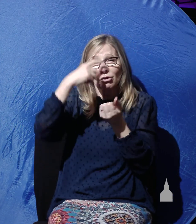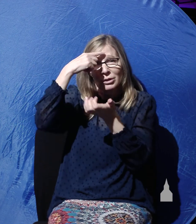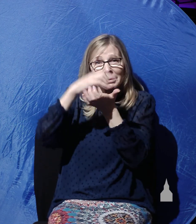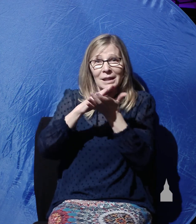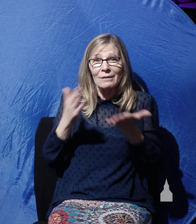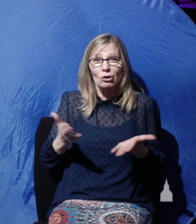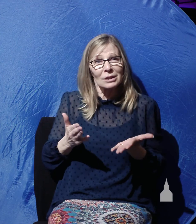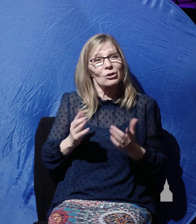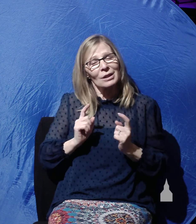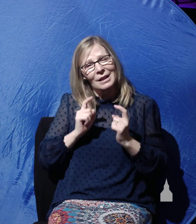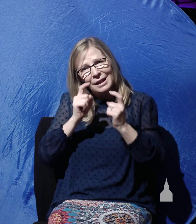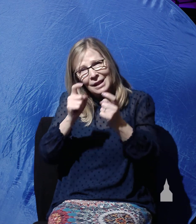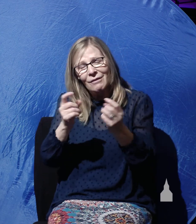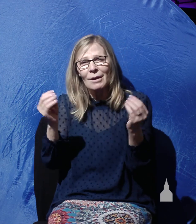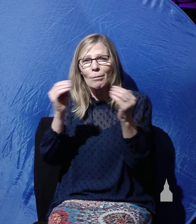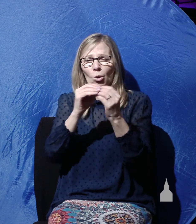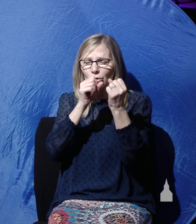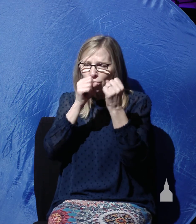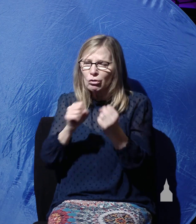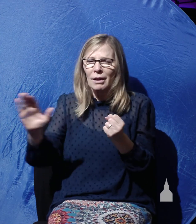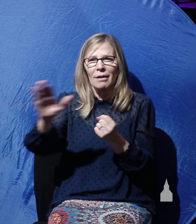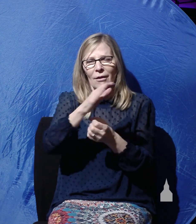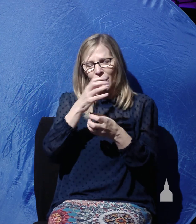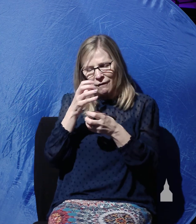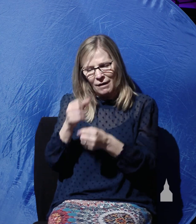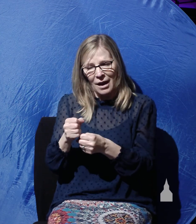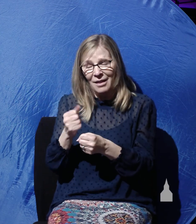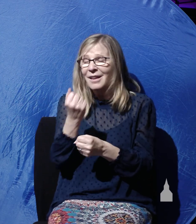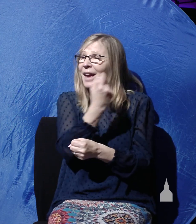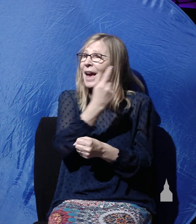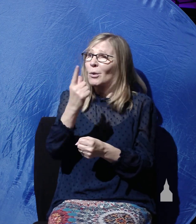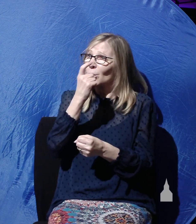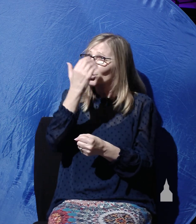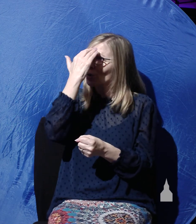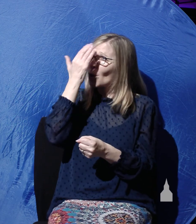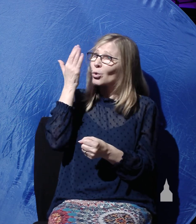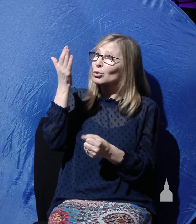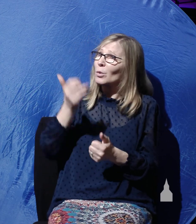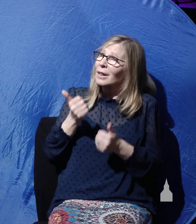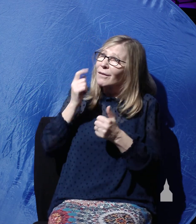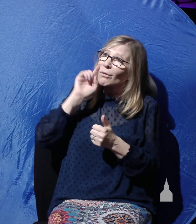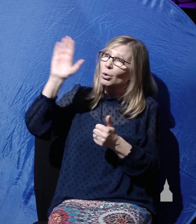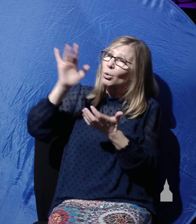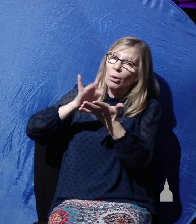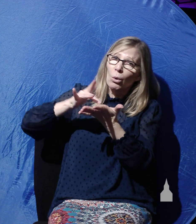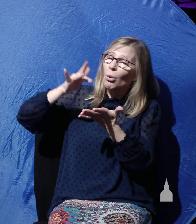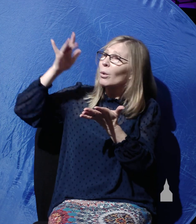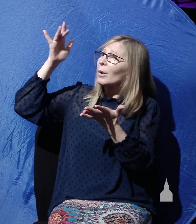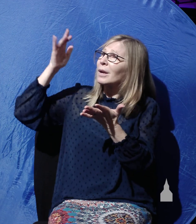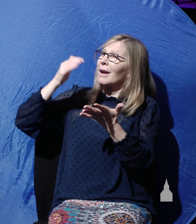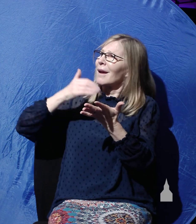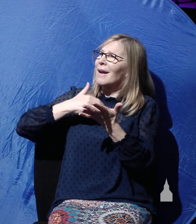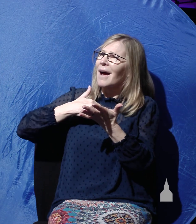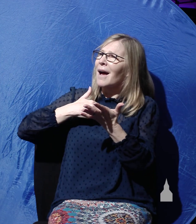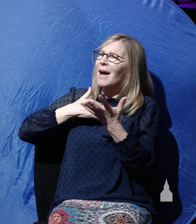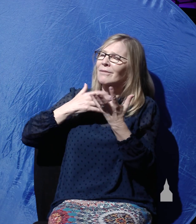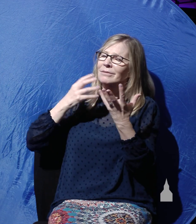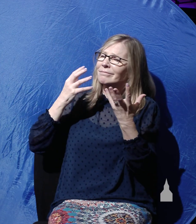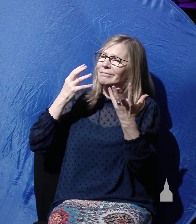strengthen them in their faith, and I pray that all who know you will live to your glory, having crowned you as Lord over every